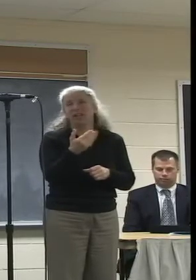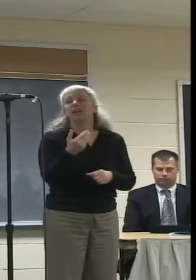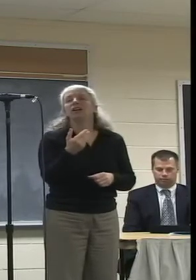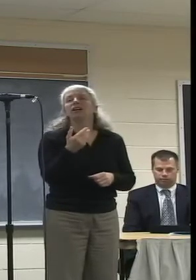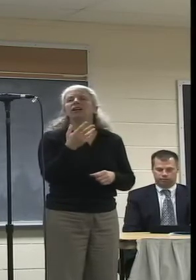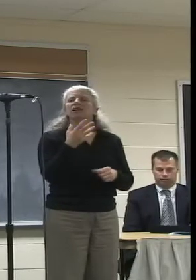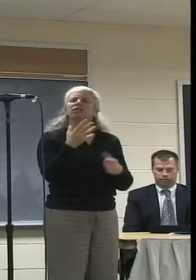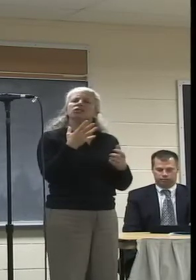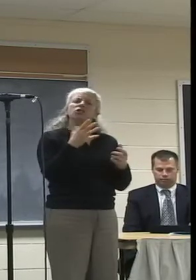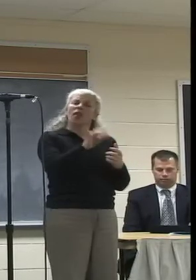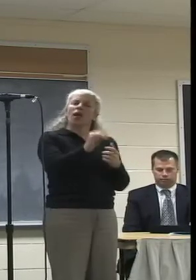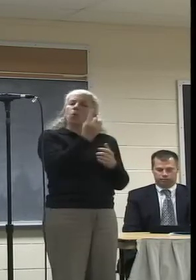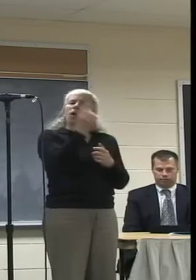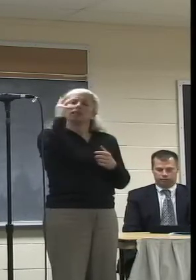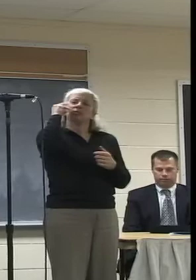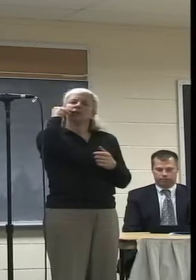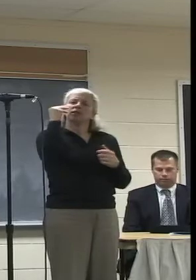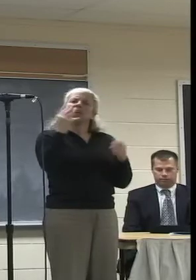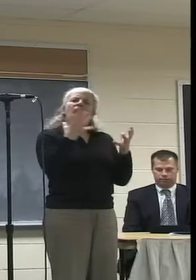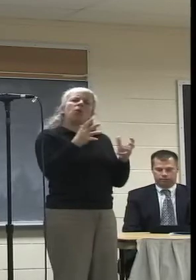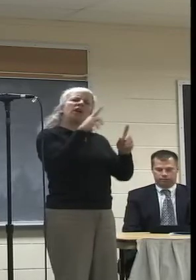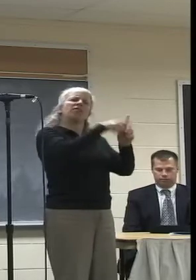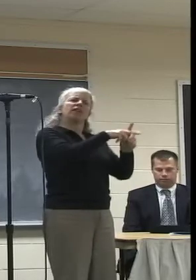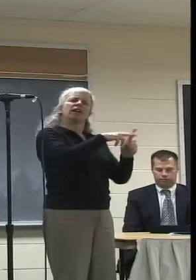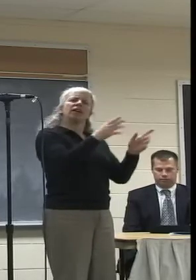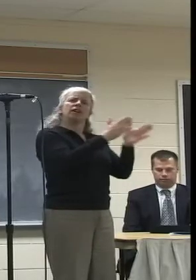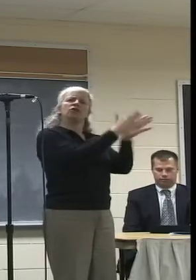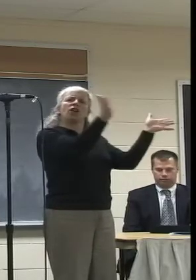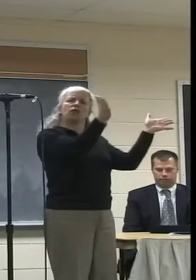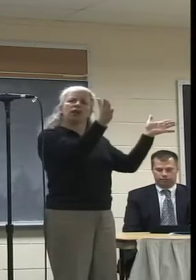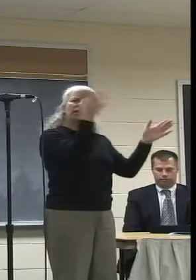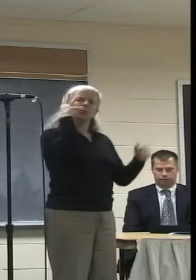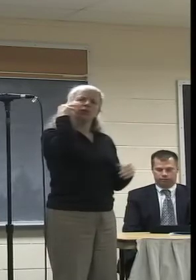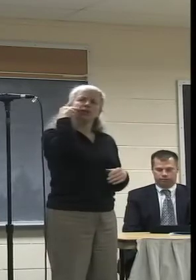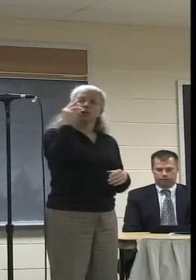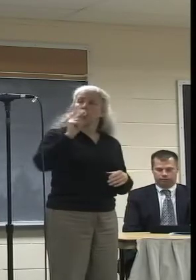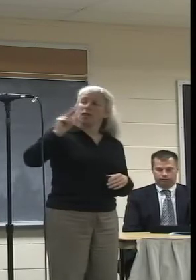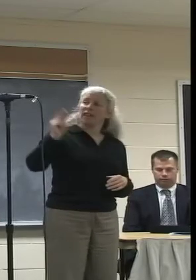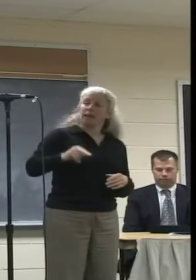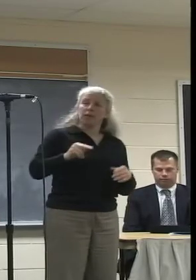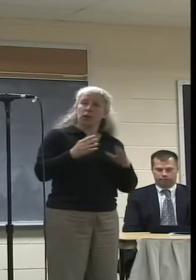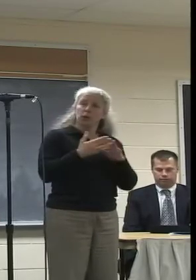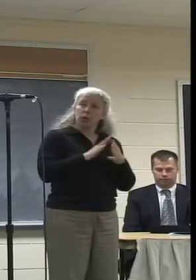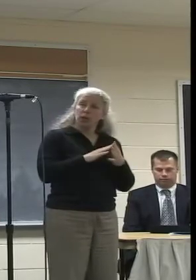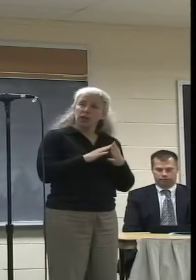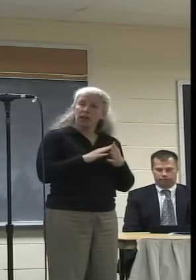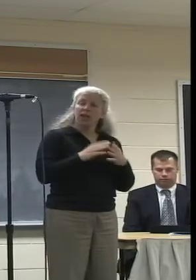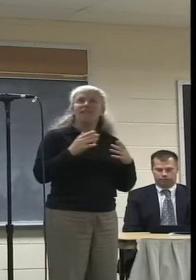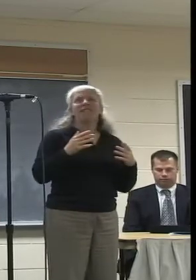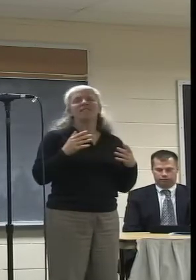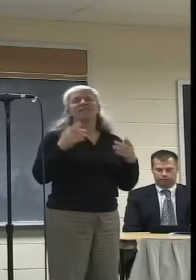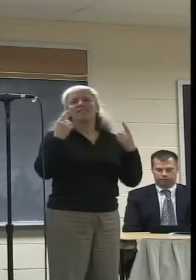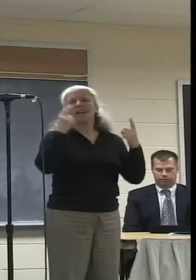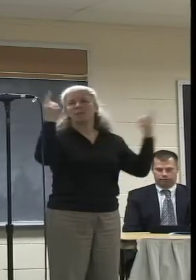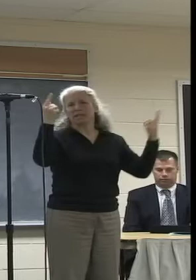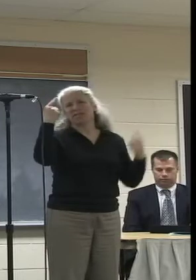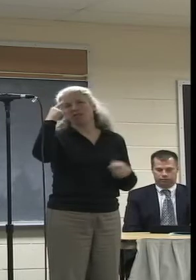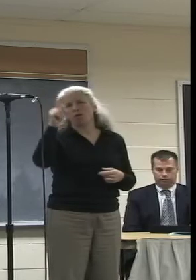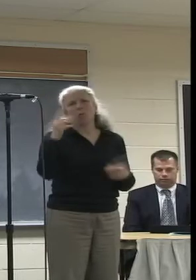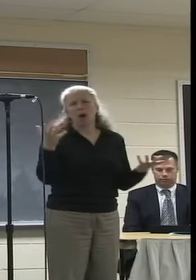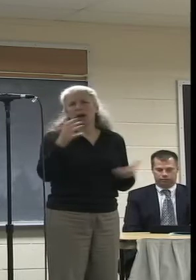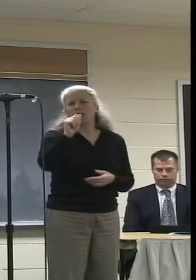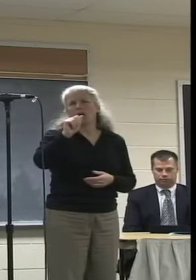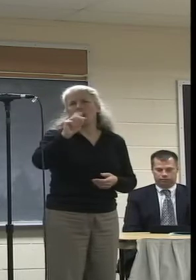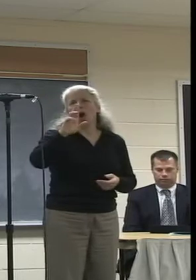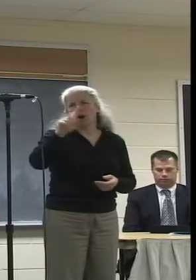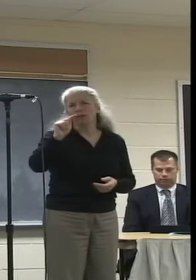broader context. And that context is Northampton itself as a community that became known for a vibrant art scene. And one